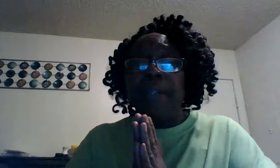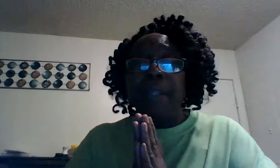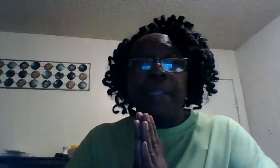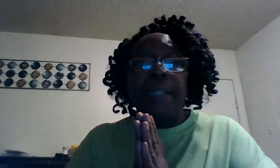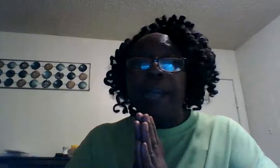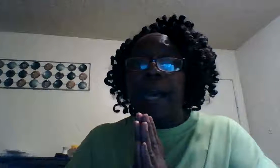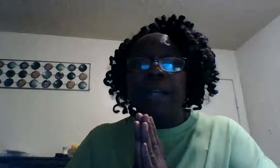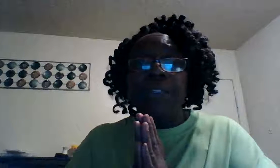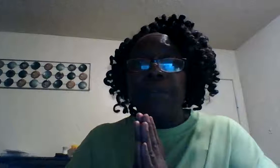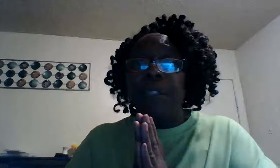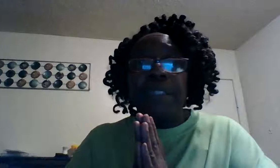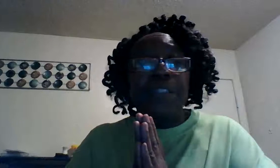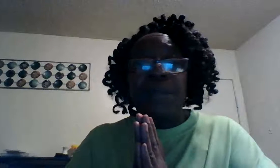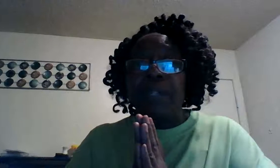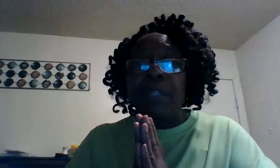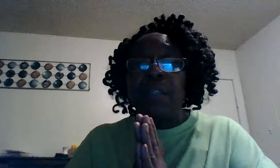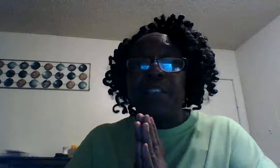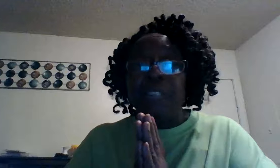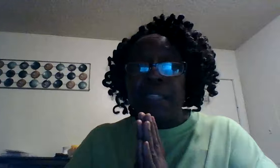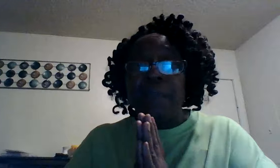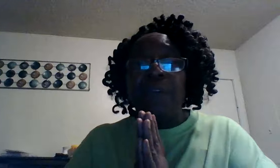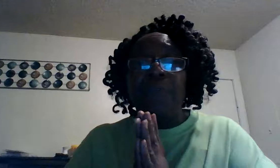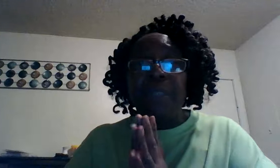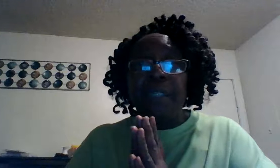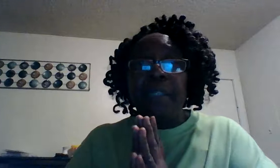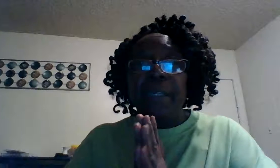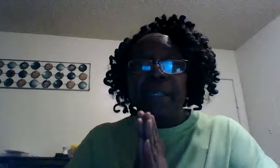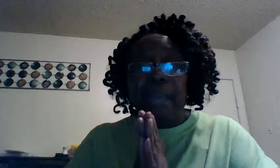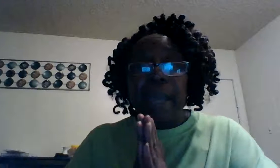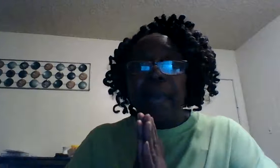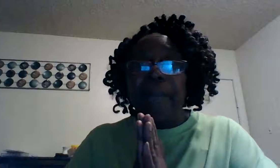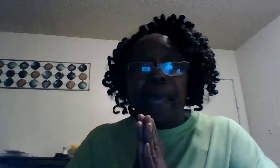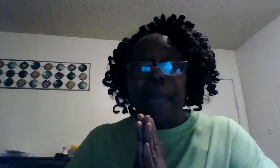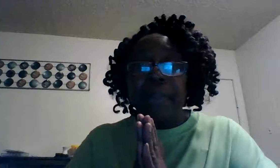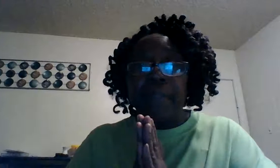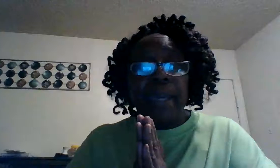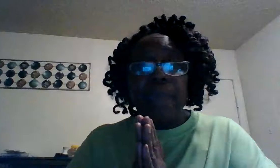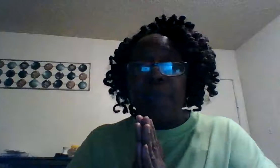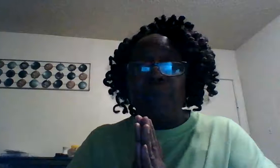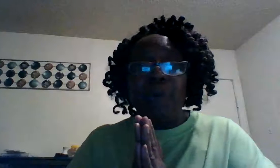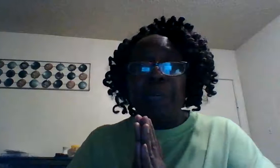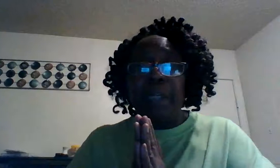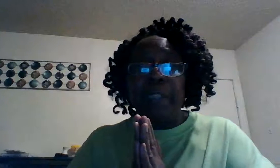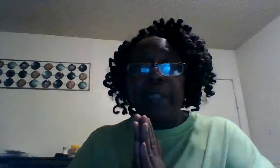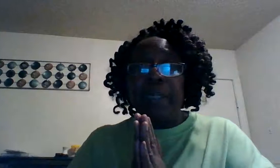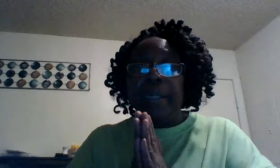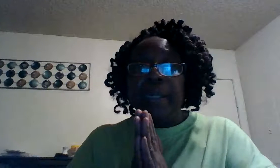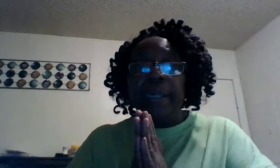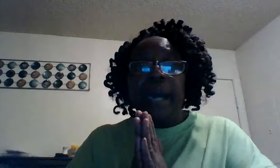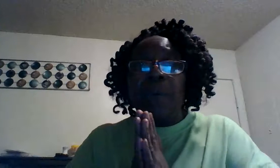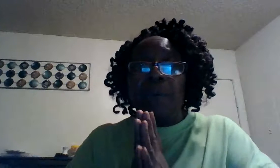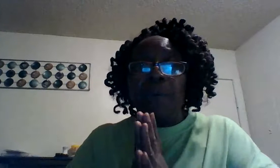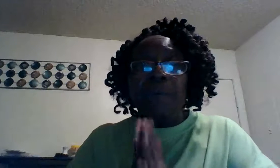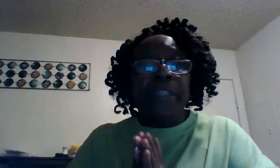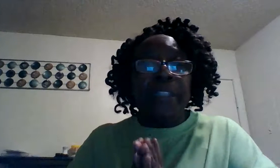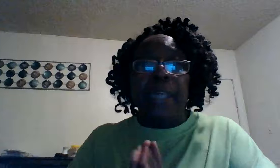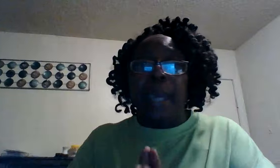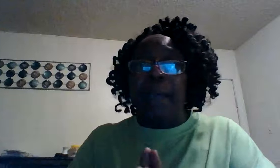that God you sent your son just for me to have life and have a more abundance and God will reach down